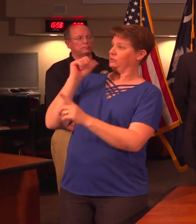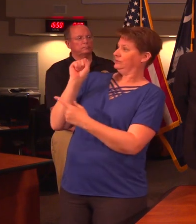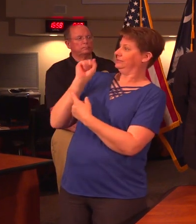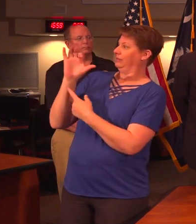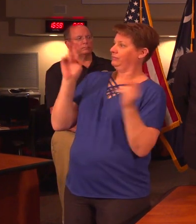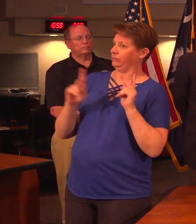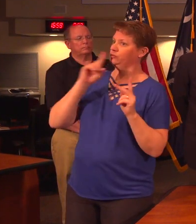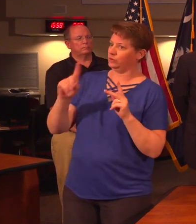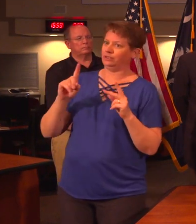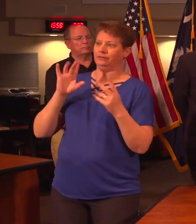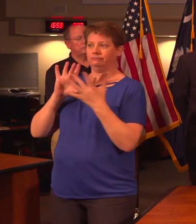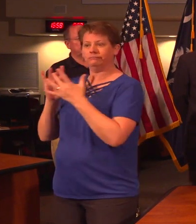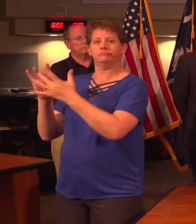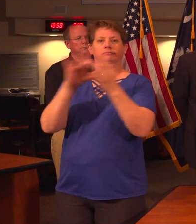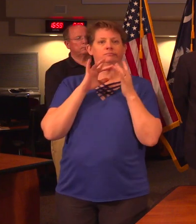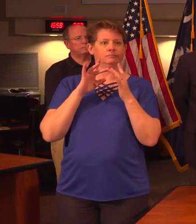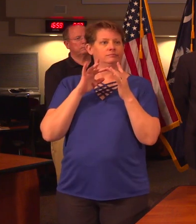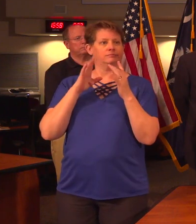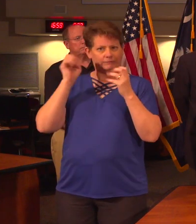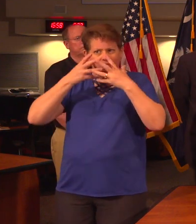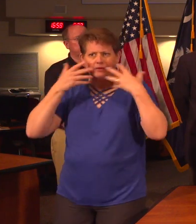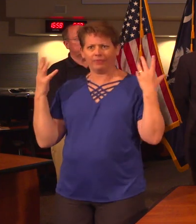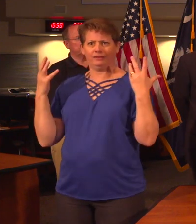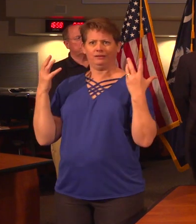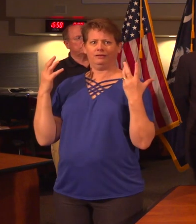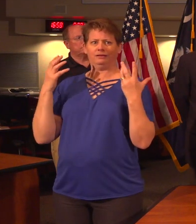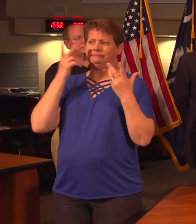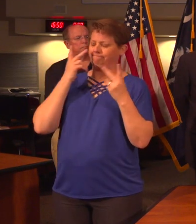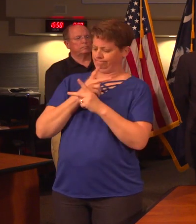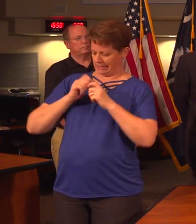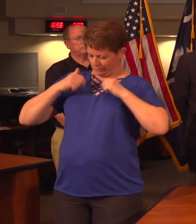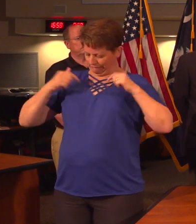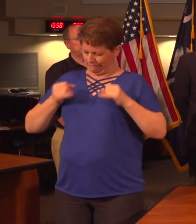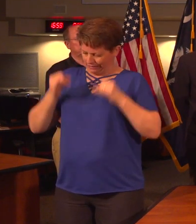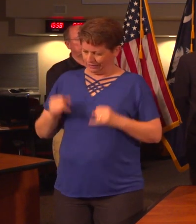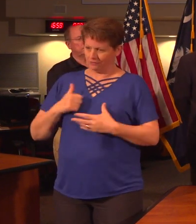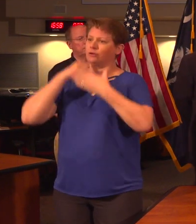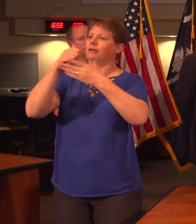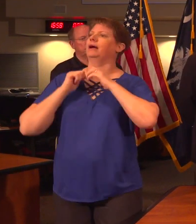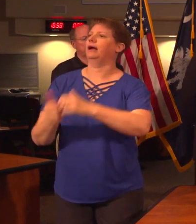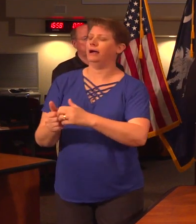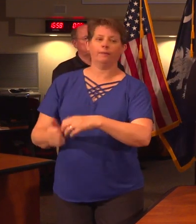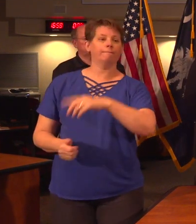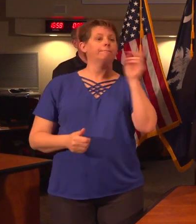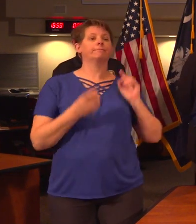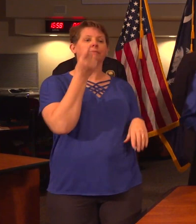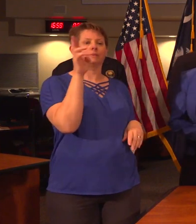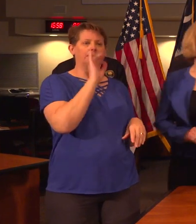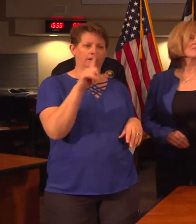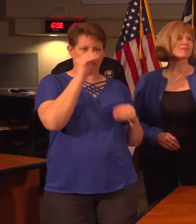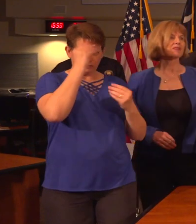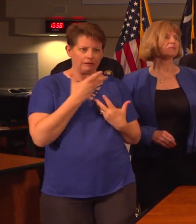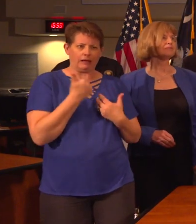Carolinians to really reach out, be friendly, and look for places that they can help. Dr. Bell, can you provide any more details about the two